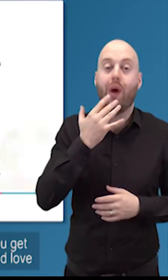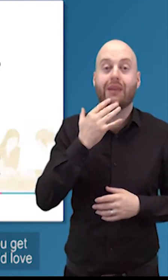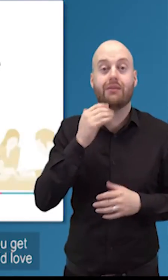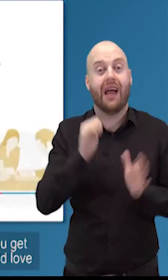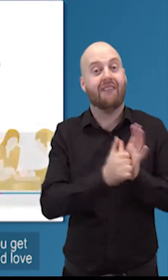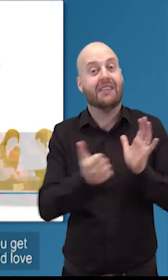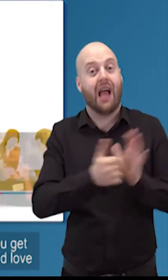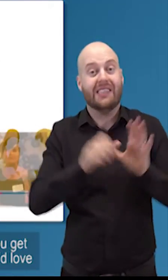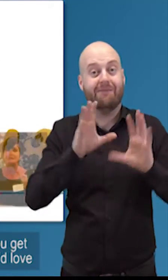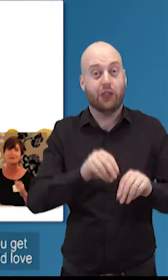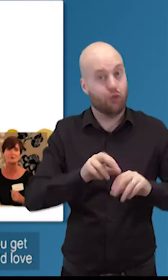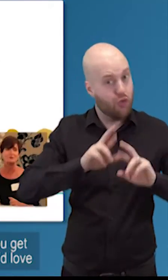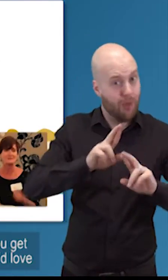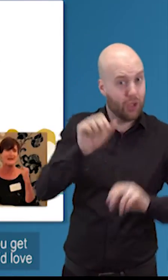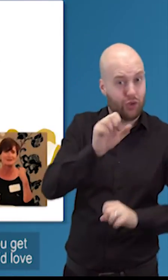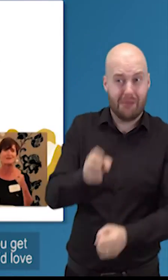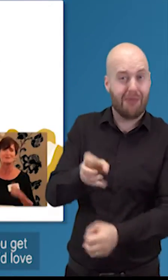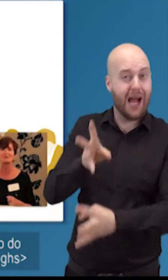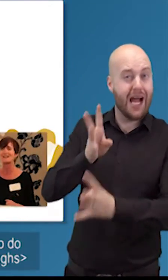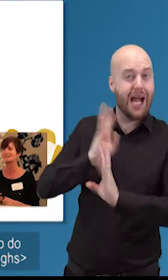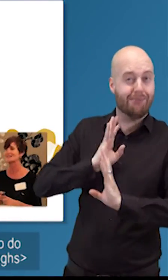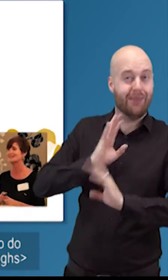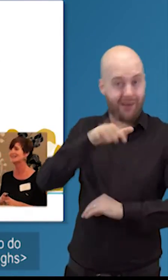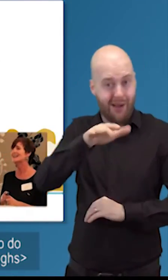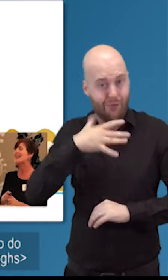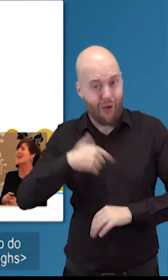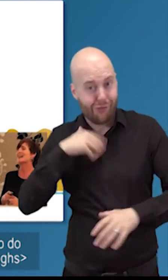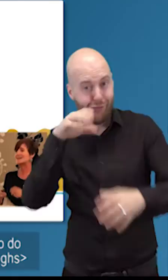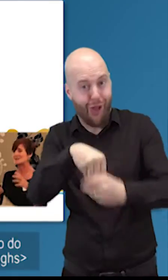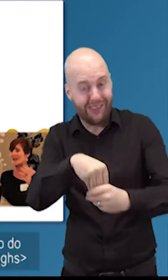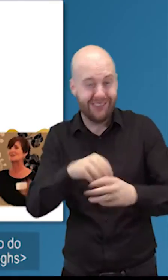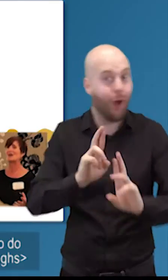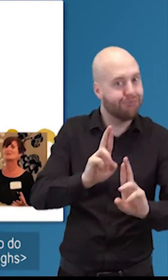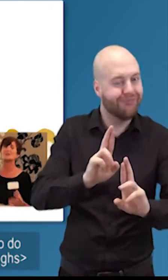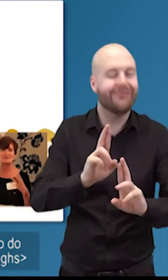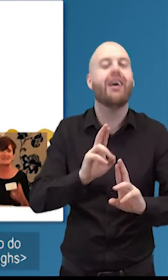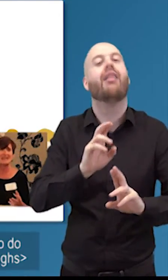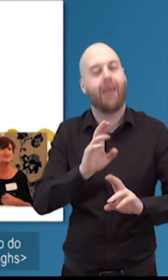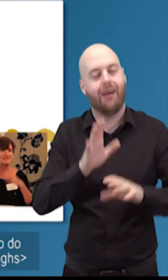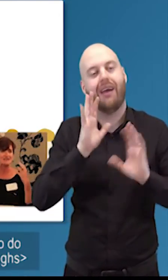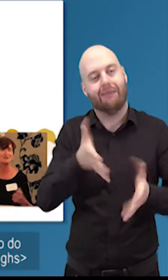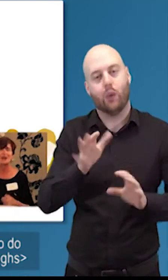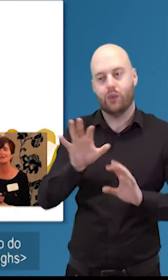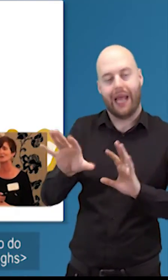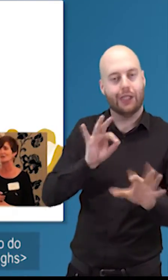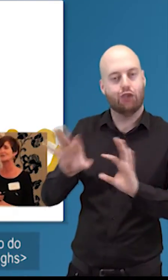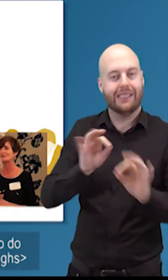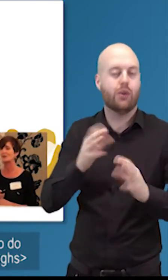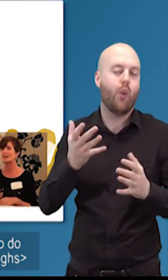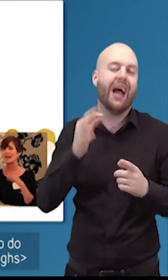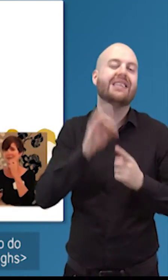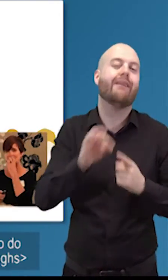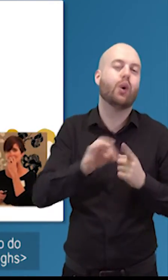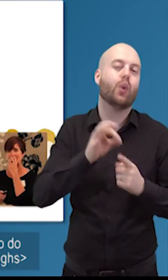advertised you get 100 people beating down the door to say i would love to be your charity trustee and so then you have to do your selection and your and your